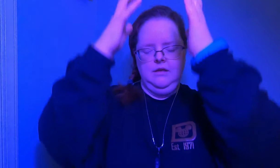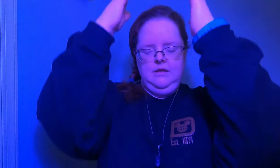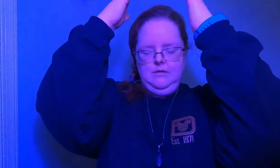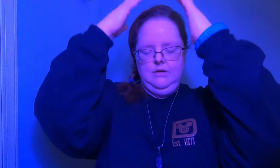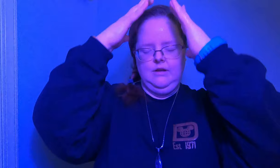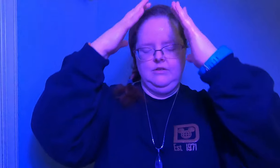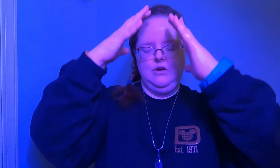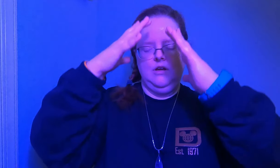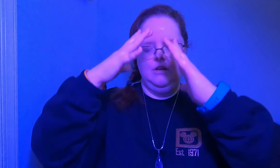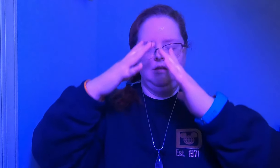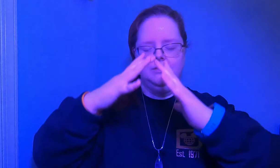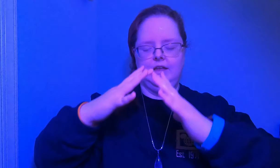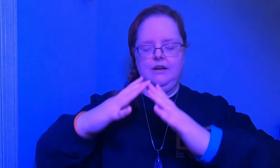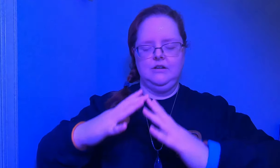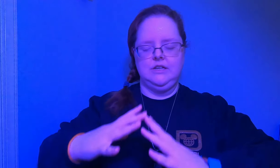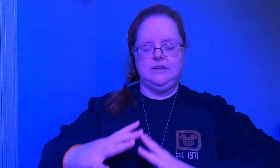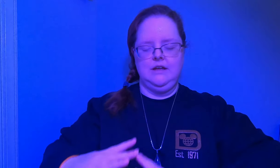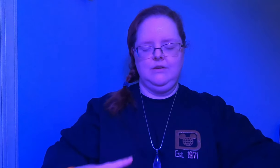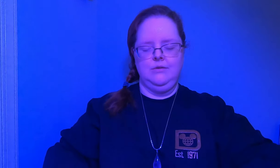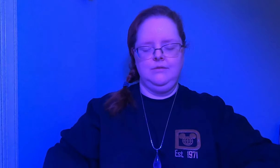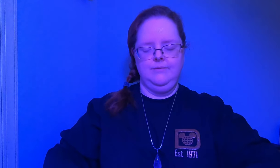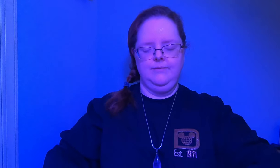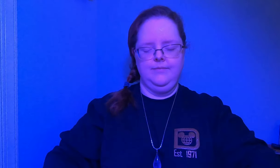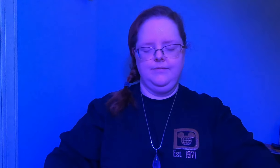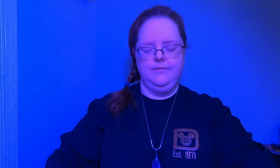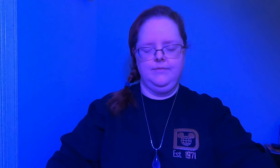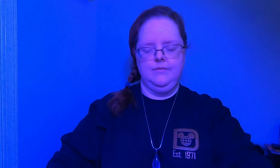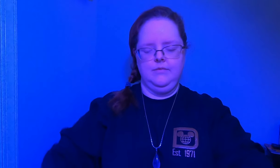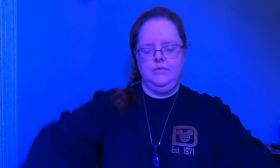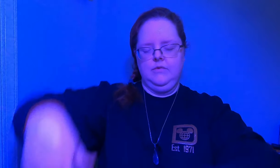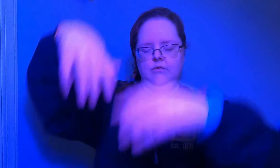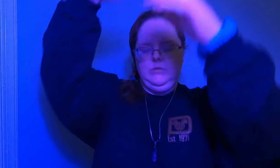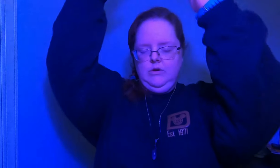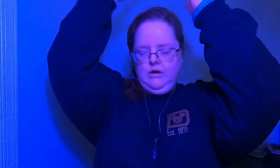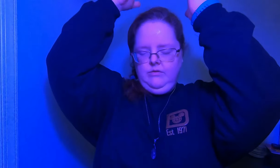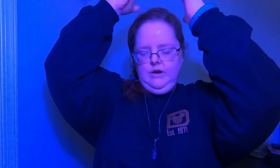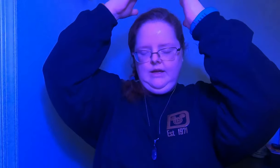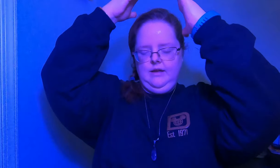we're gonna draw that energy down in the crown of our head